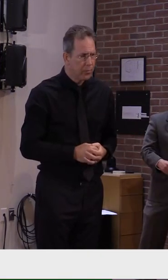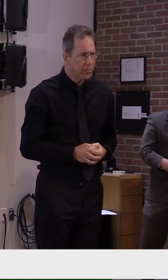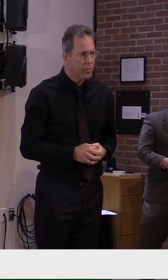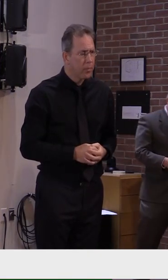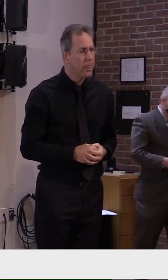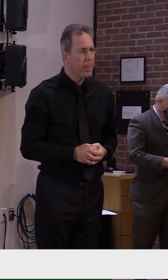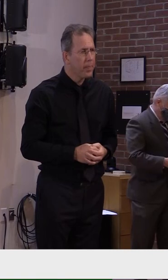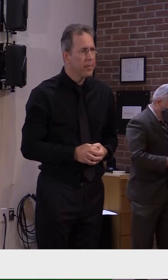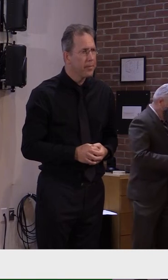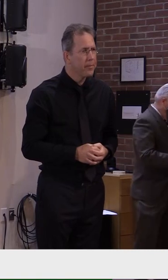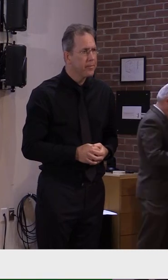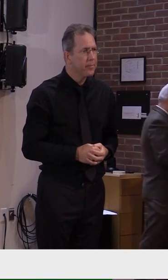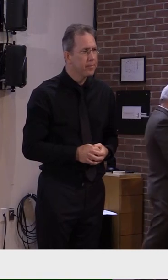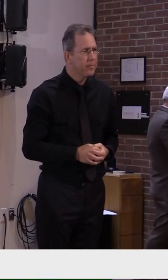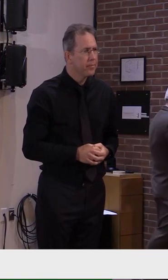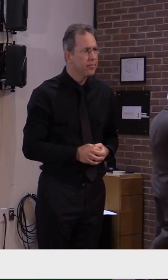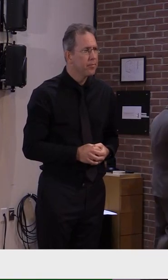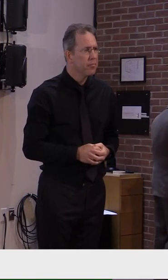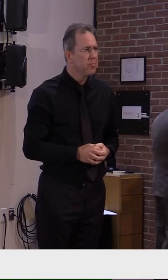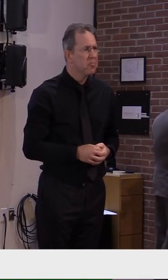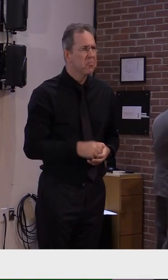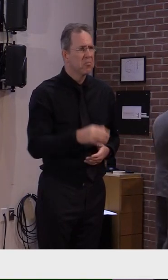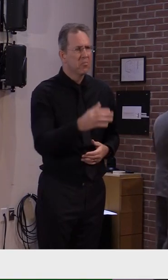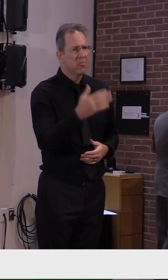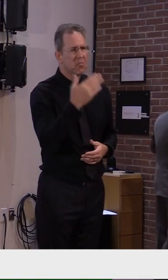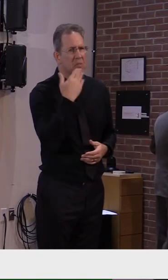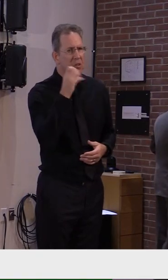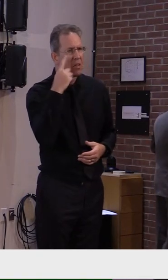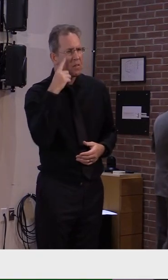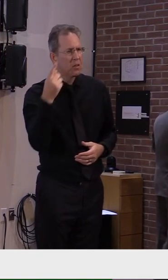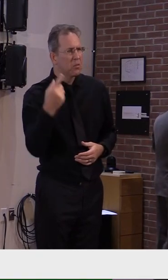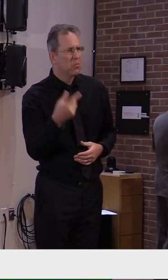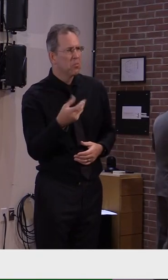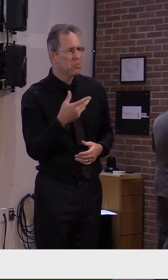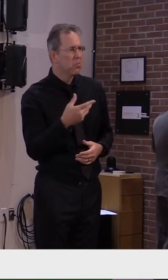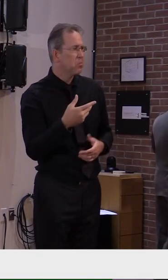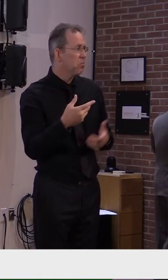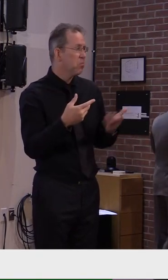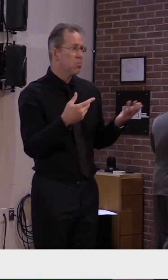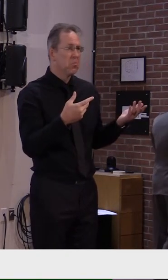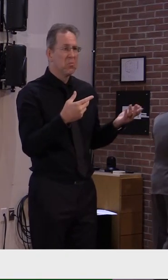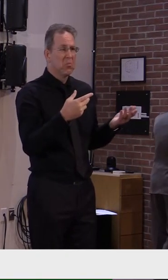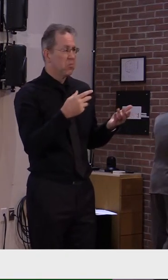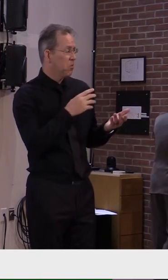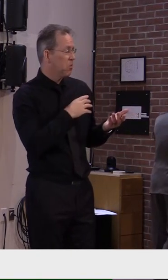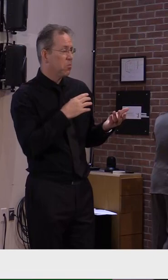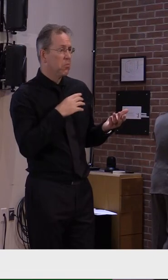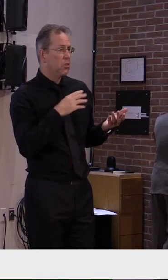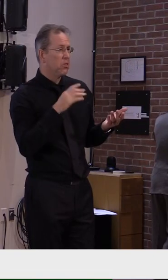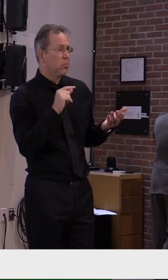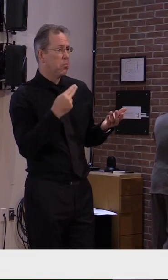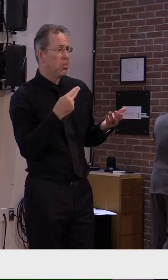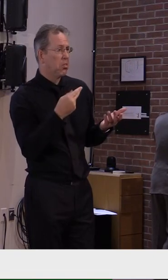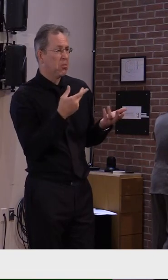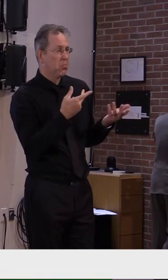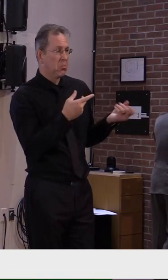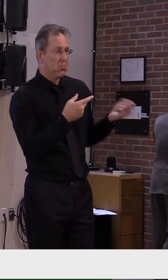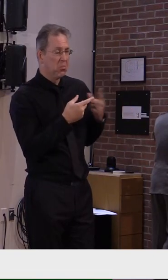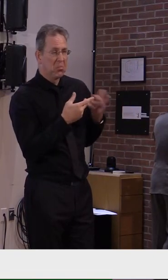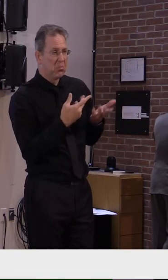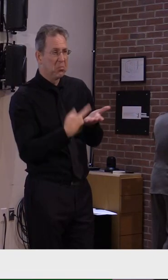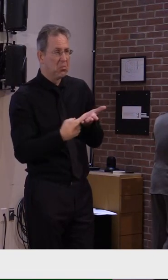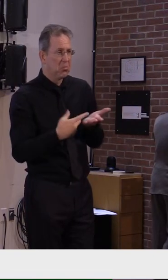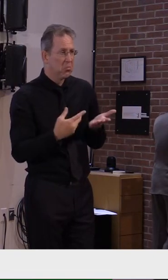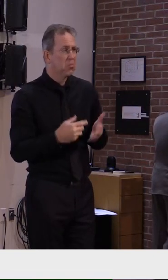Thank you, Governor. And I'll let Secretary Smith add anything that I leave off. But I'll just mention today on the ICU capacity